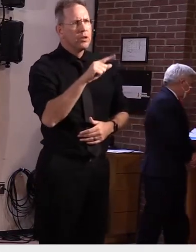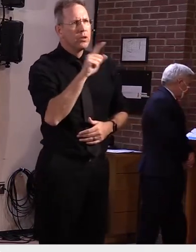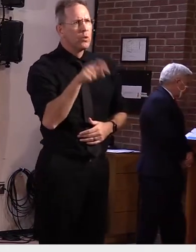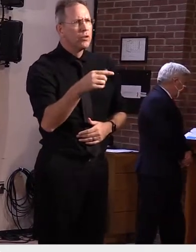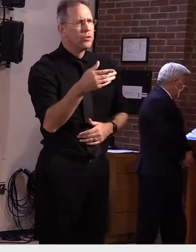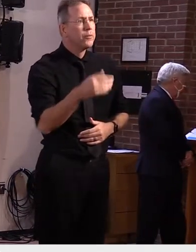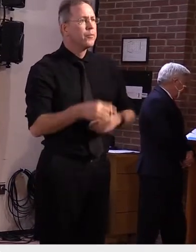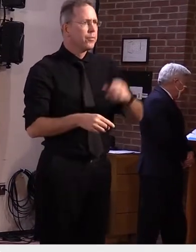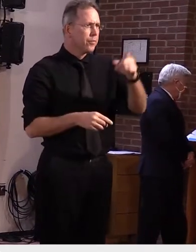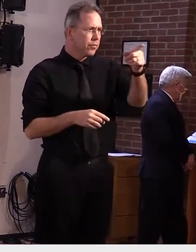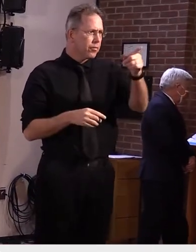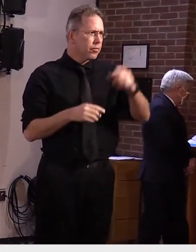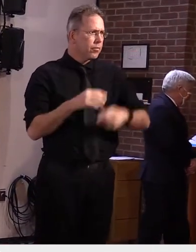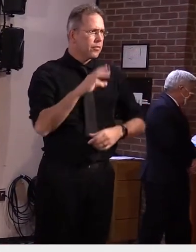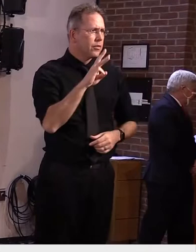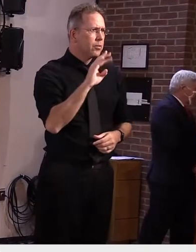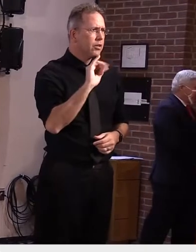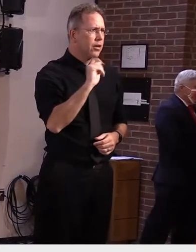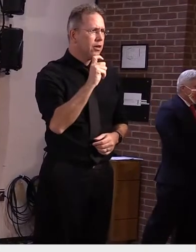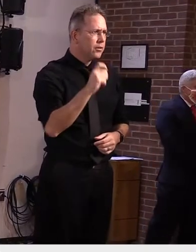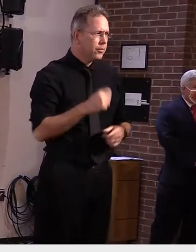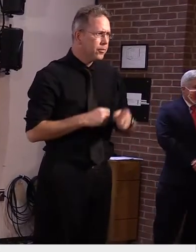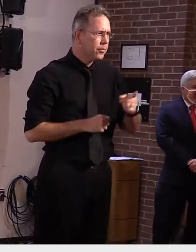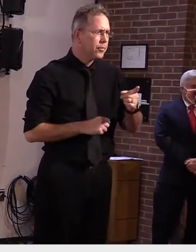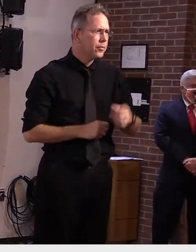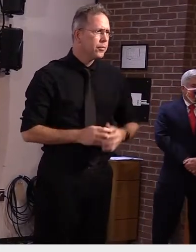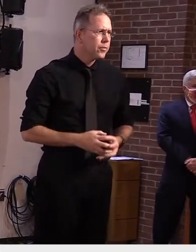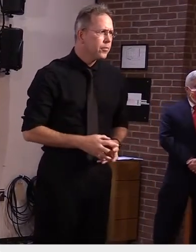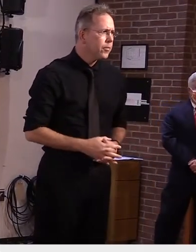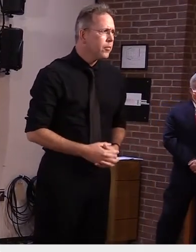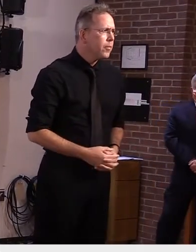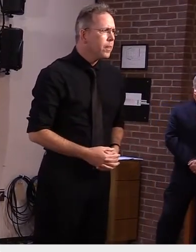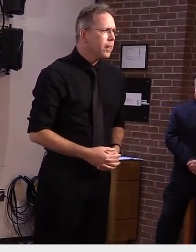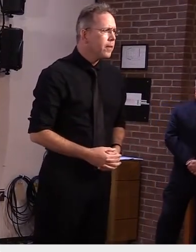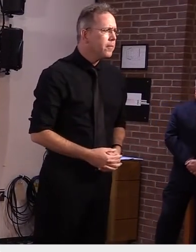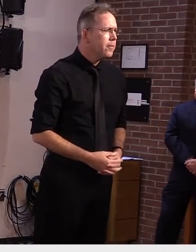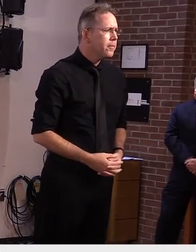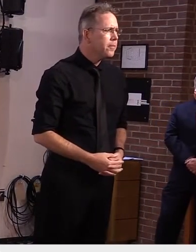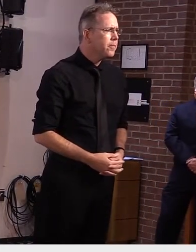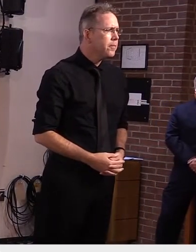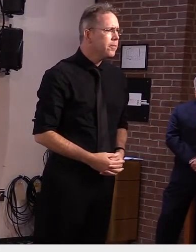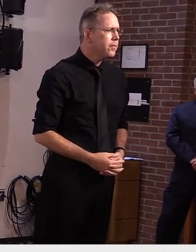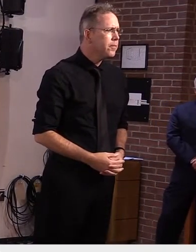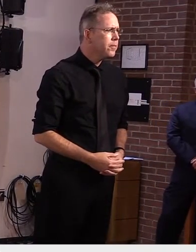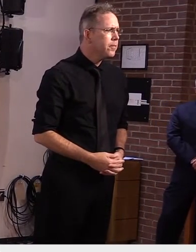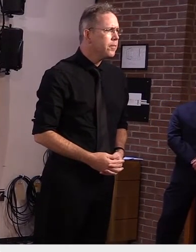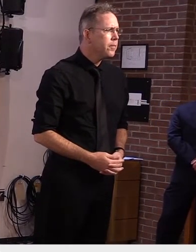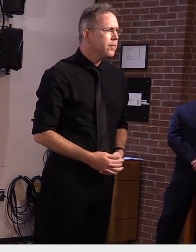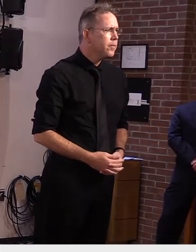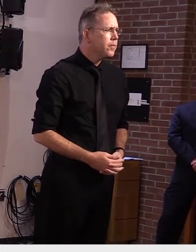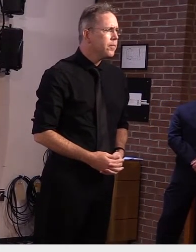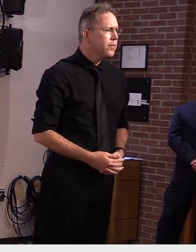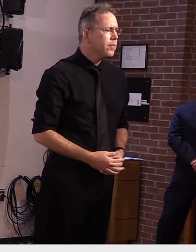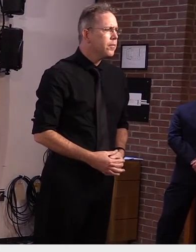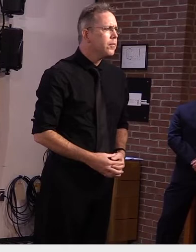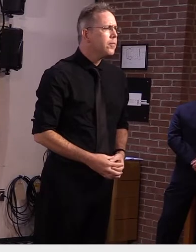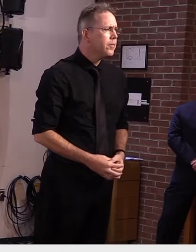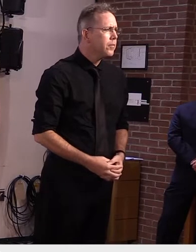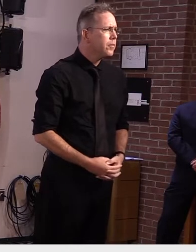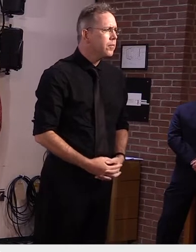for Dr. Kelso. Regarding the airport testing, if people